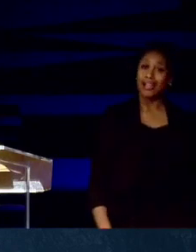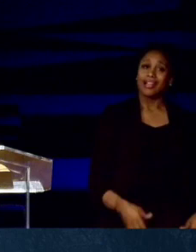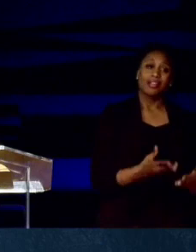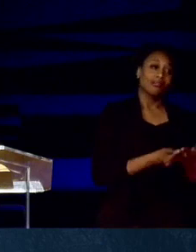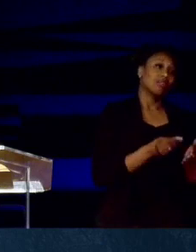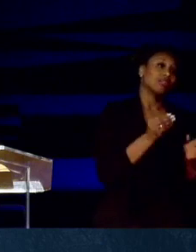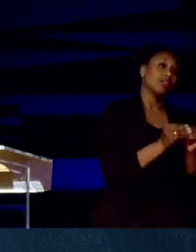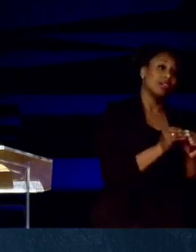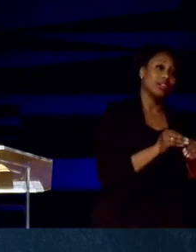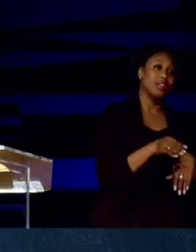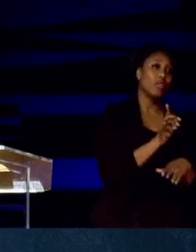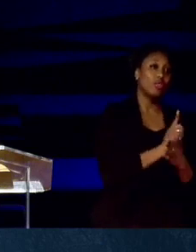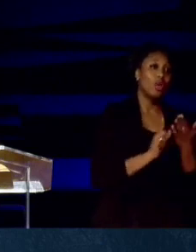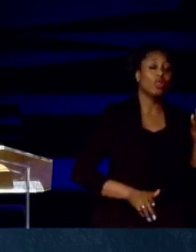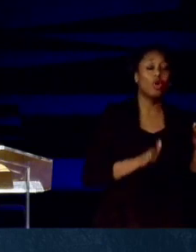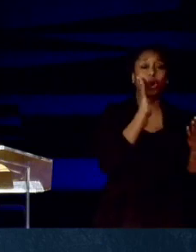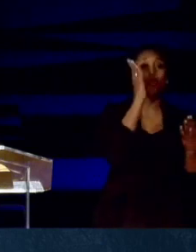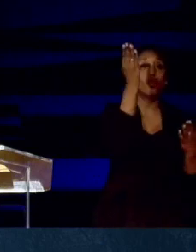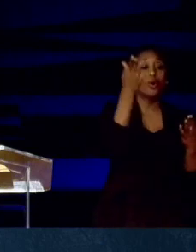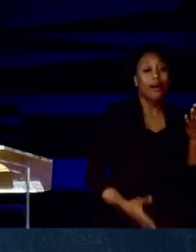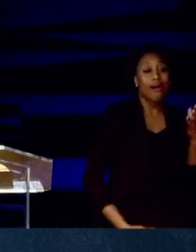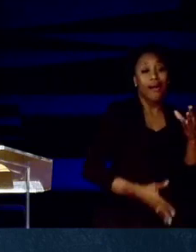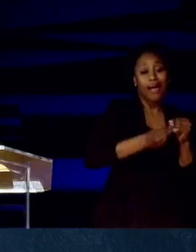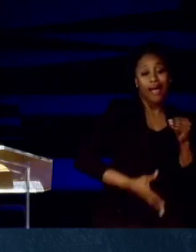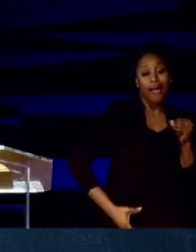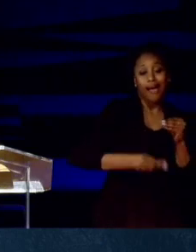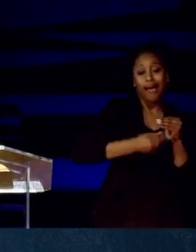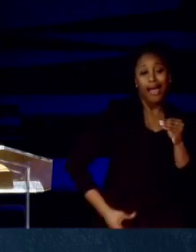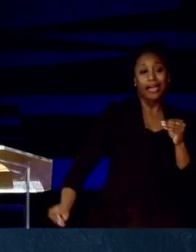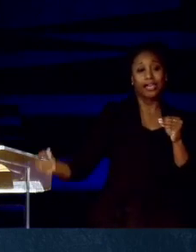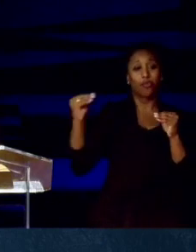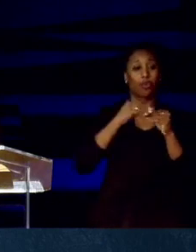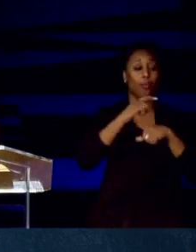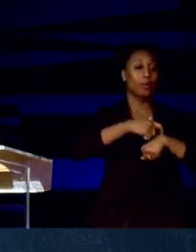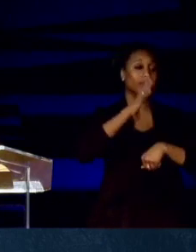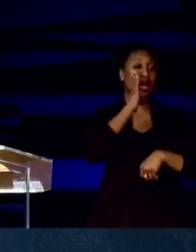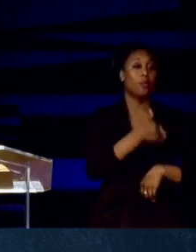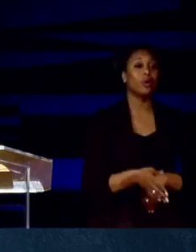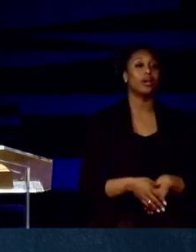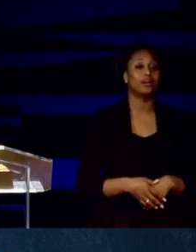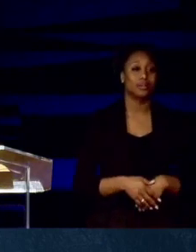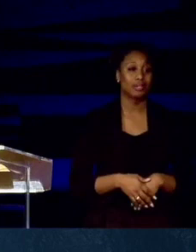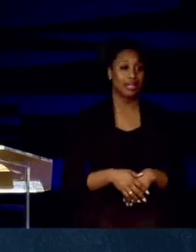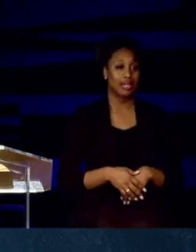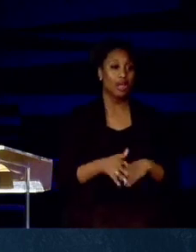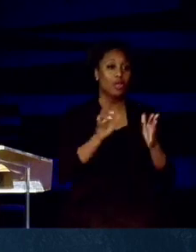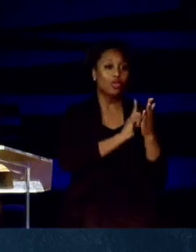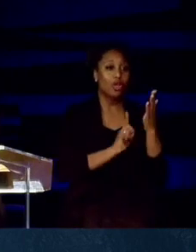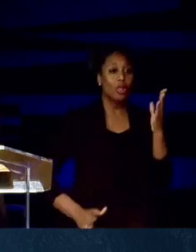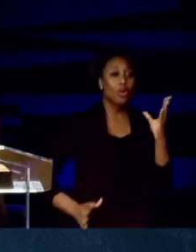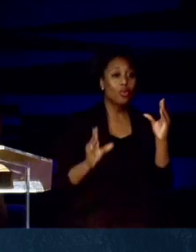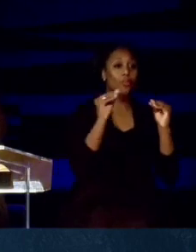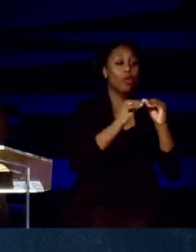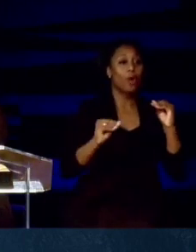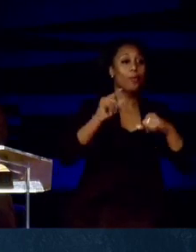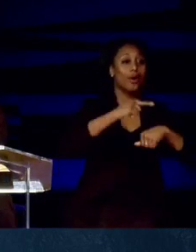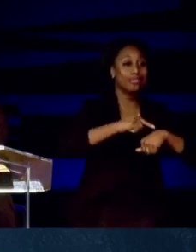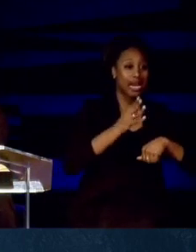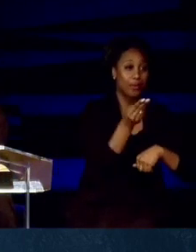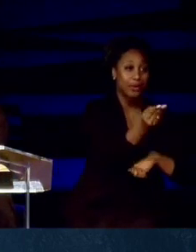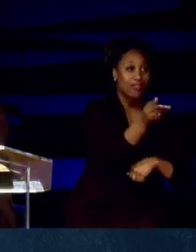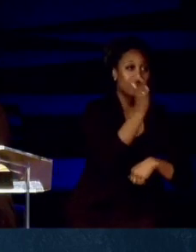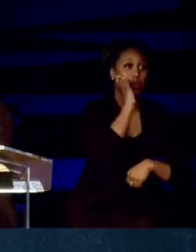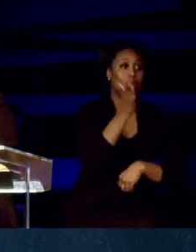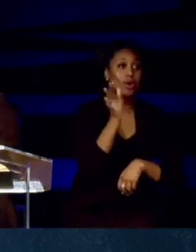row and tell them the Lord is going to make some time for you. Come on, encourage your neighbor. Encourage them. Tell them you're not out of time. The